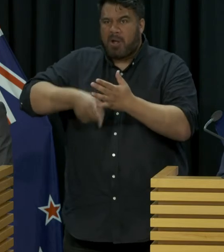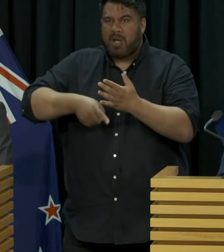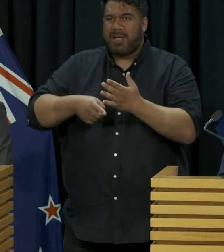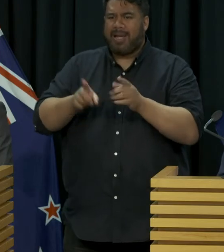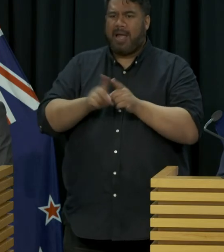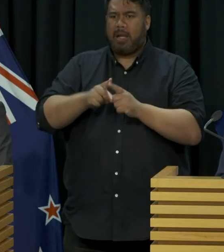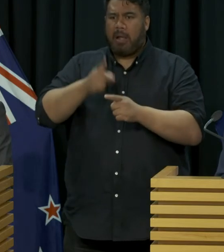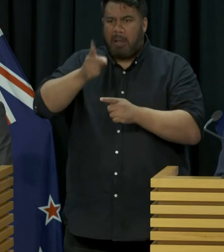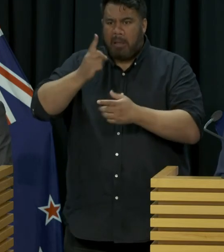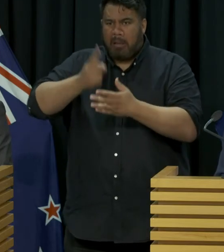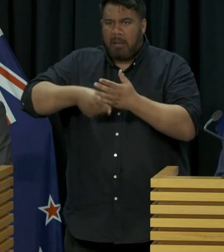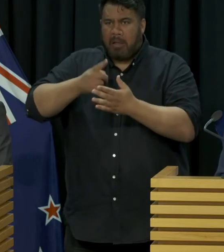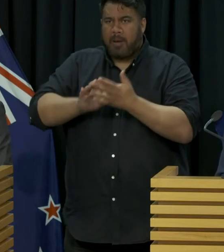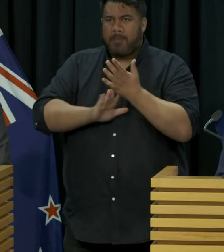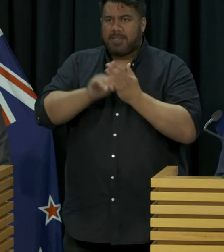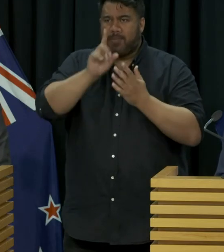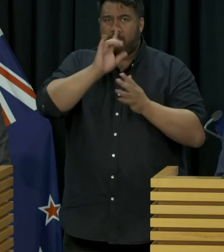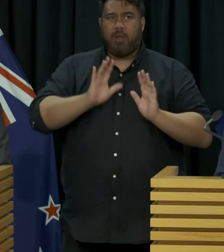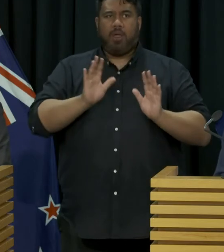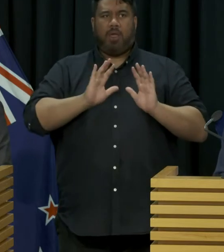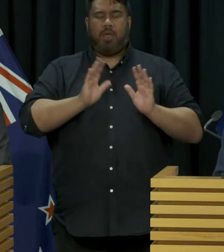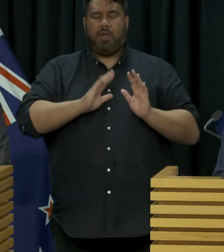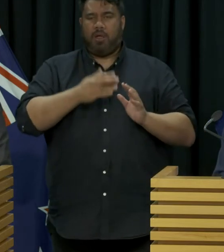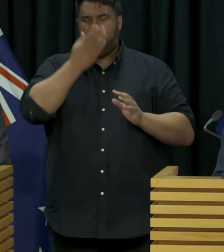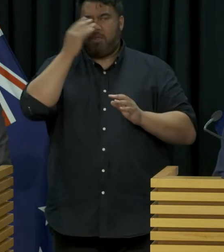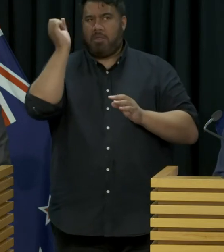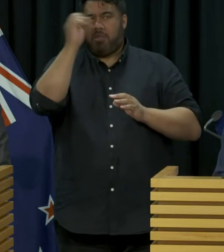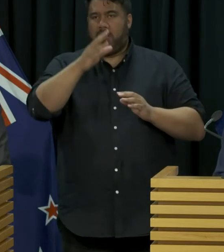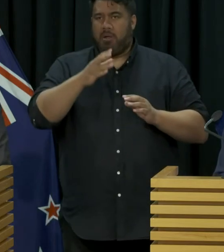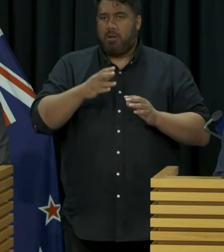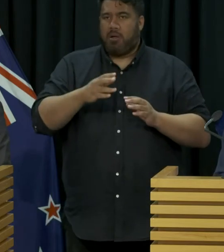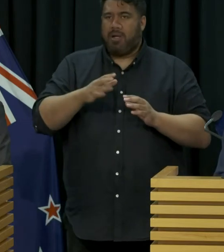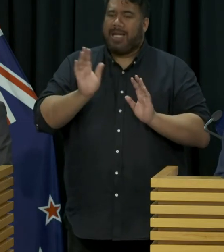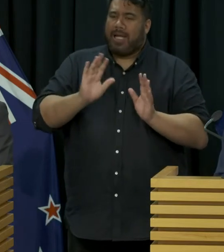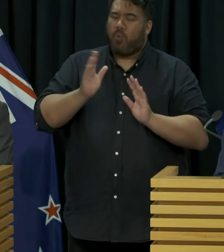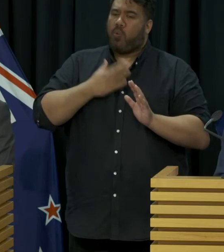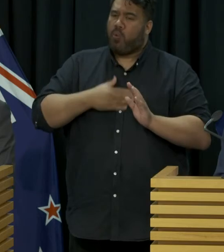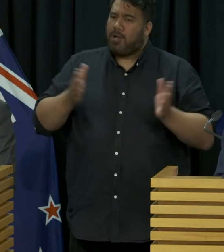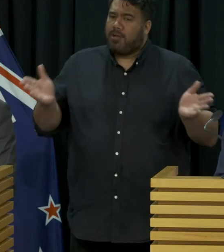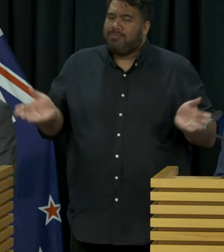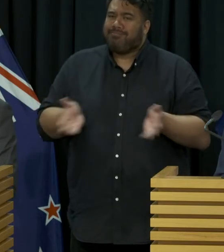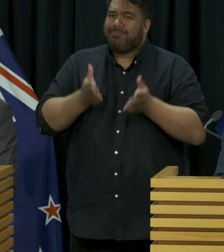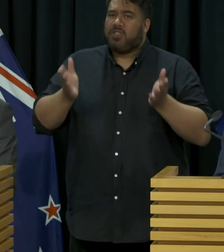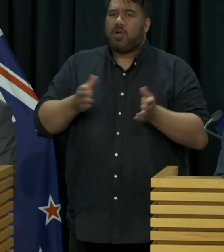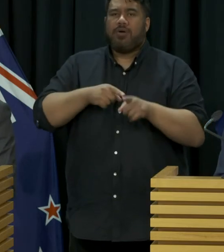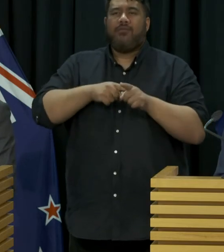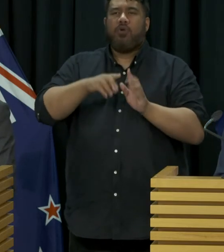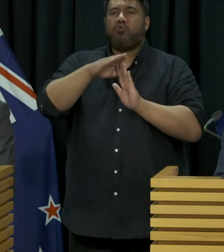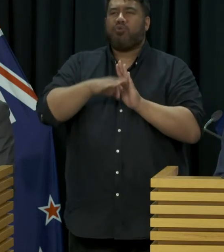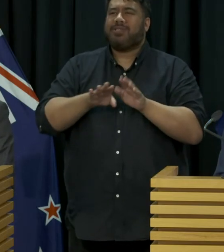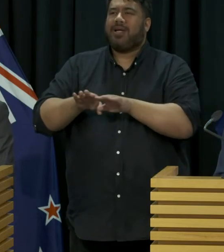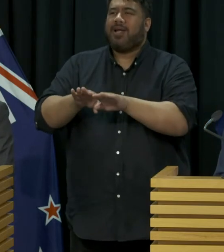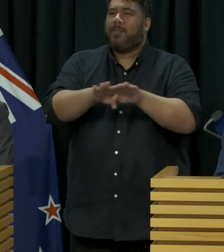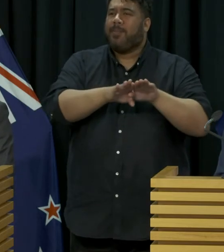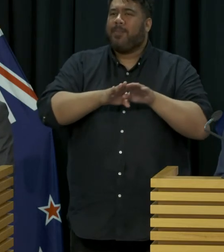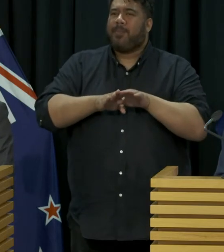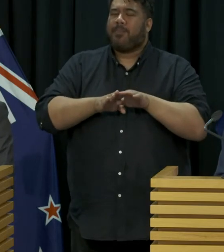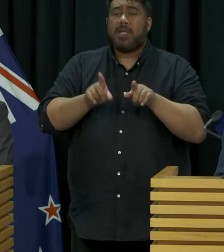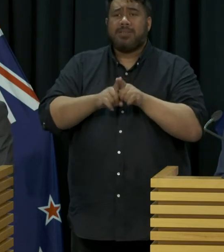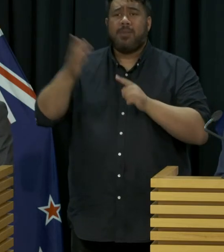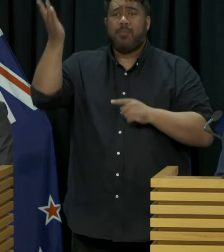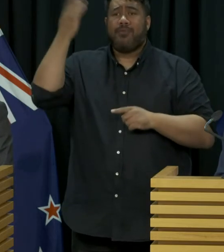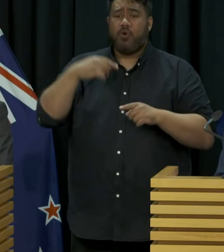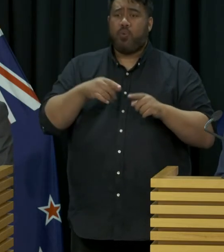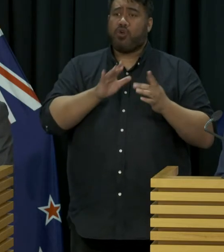a punitive approach which means people start rebelling and stop cooperating. We saw this with the issue around contact tracing.